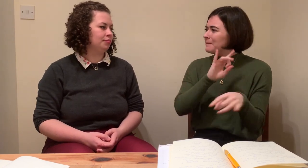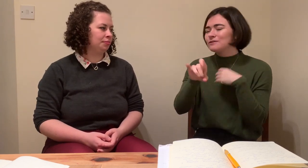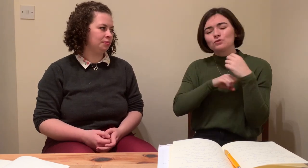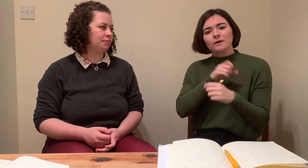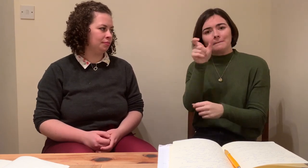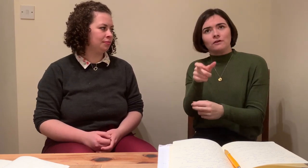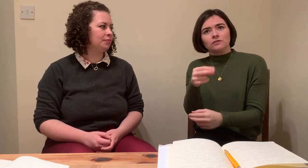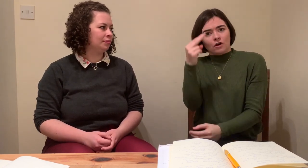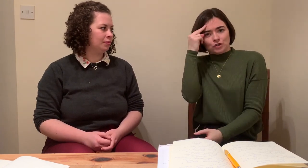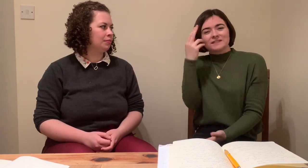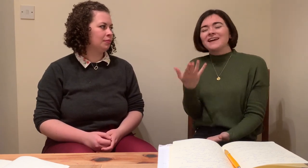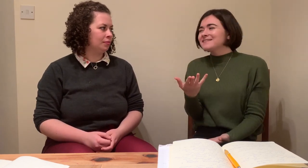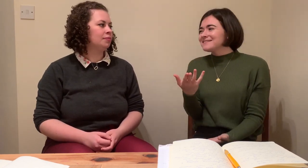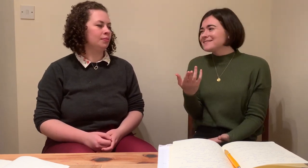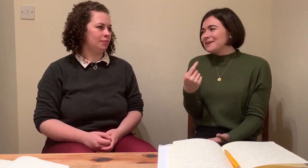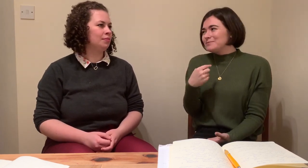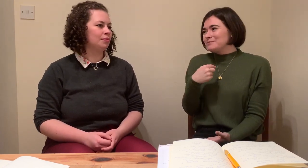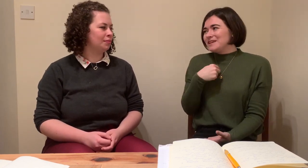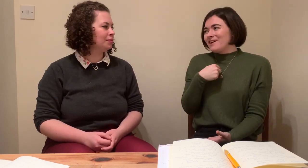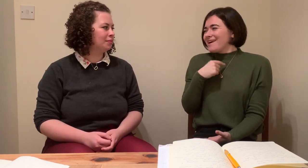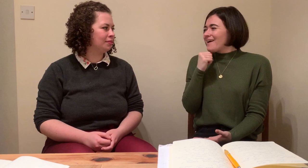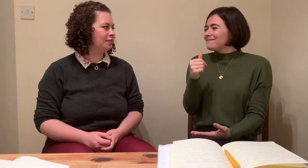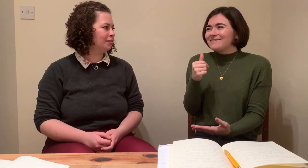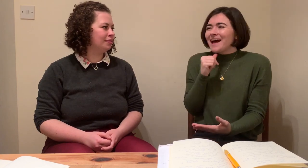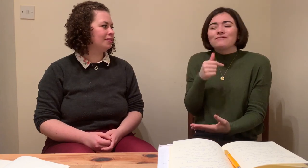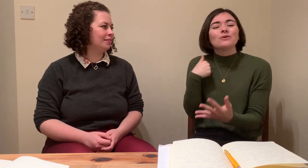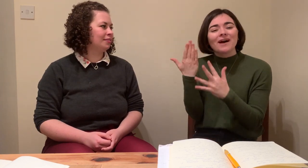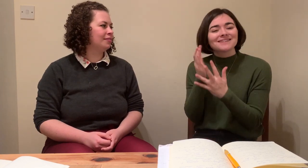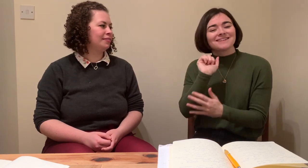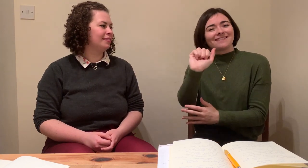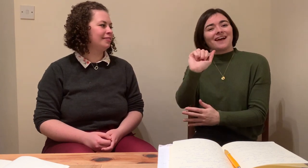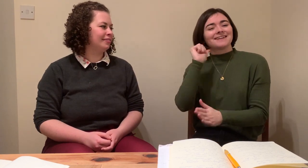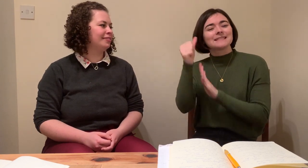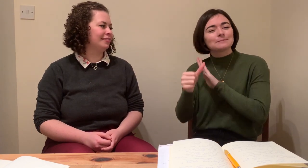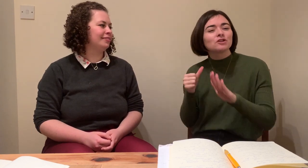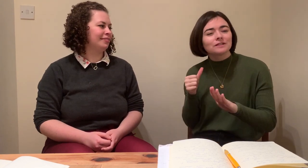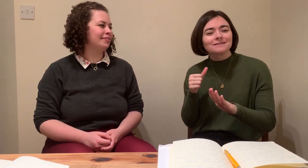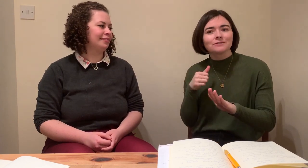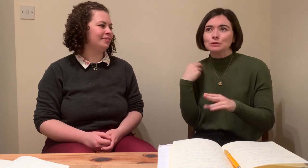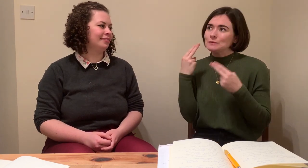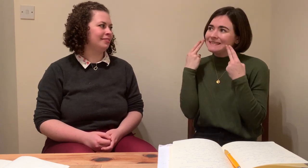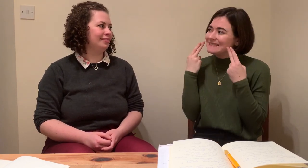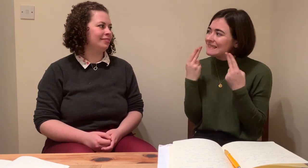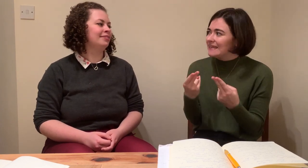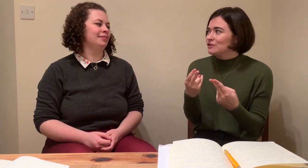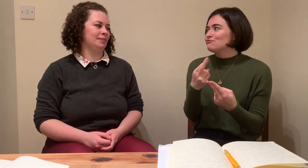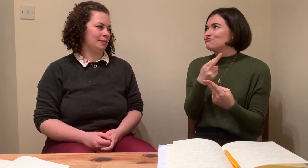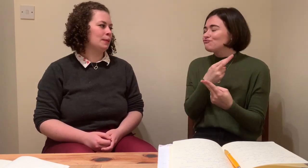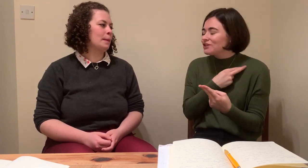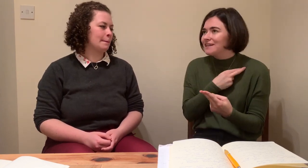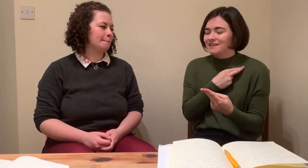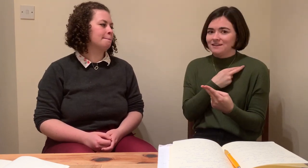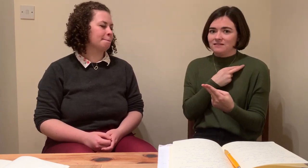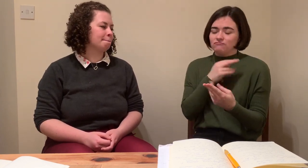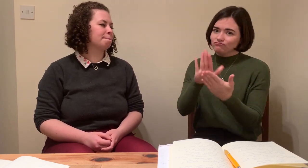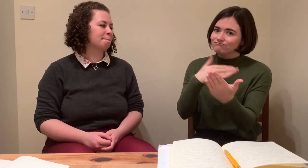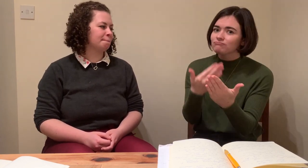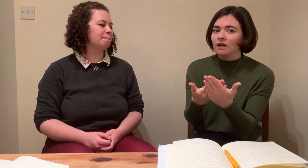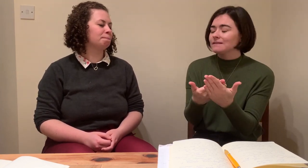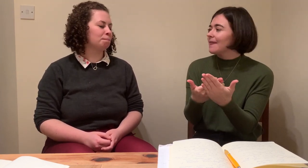I know that there are different kinds of roles as a deaf interpreter. So you could be a deaf interpreter who works between two sign languages. Like, for example, Teresa